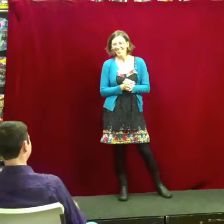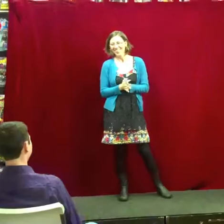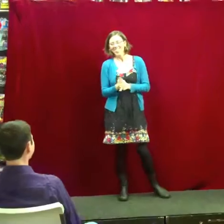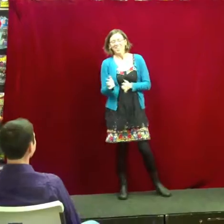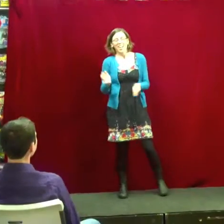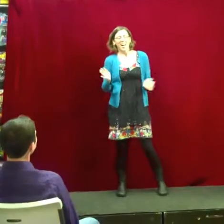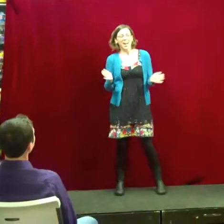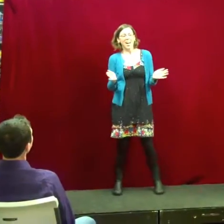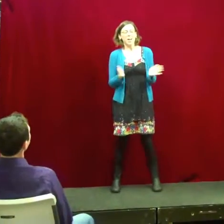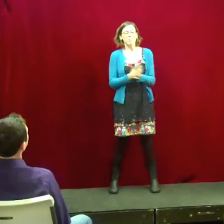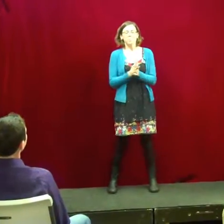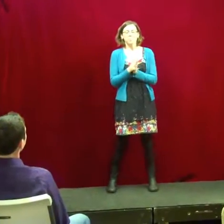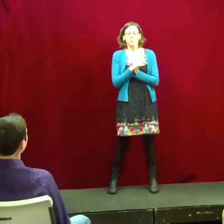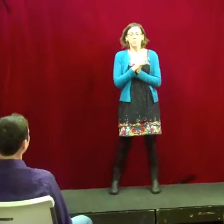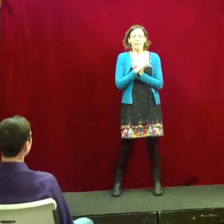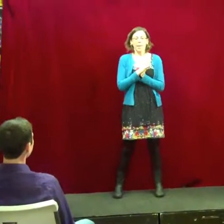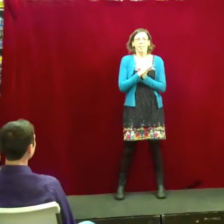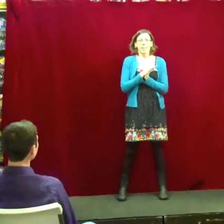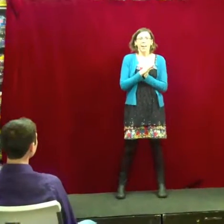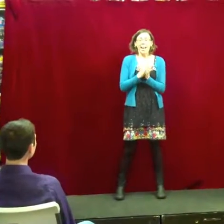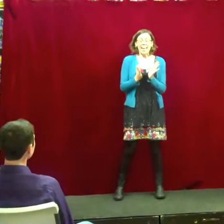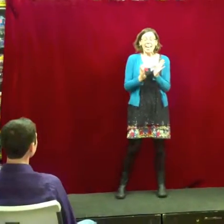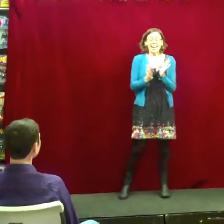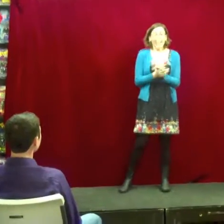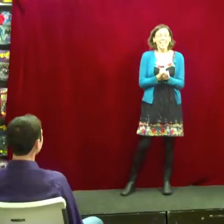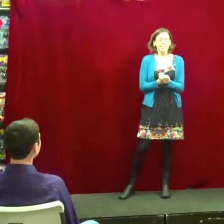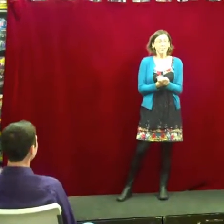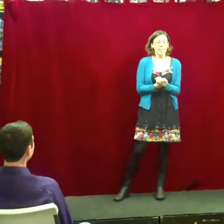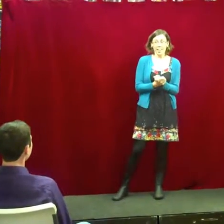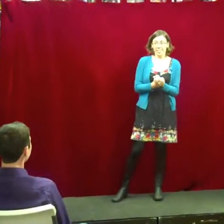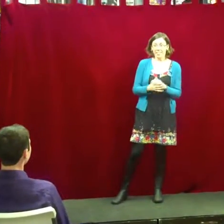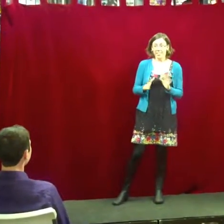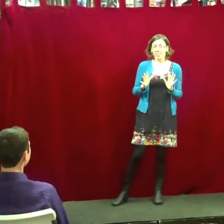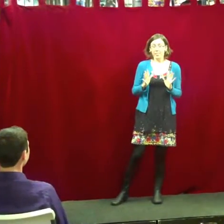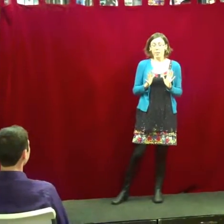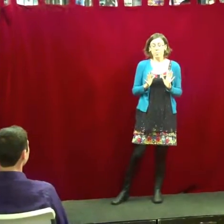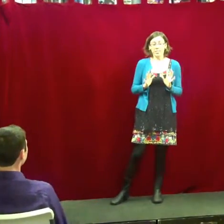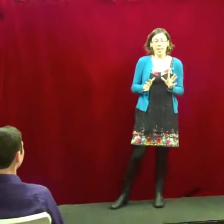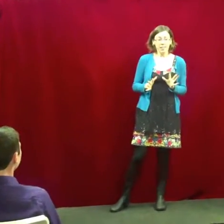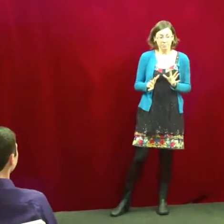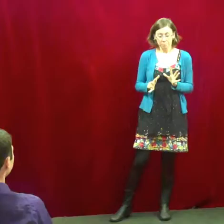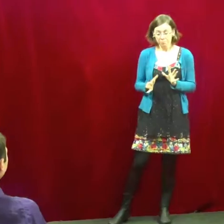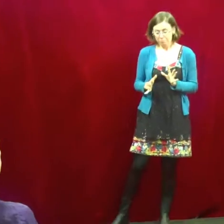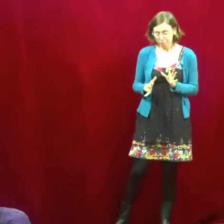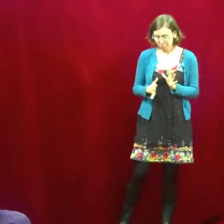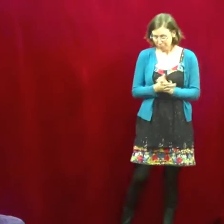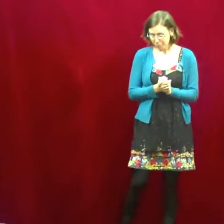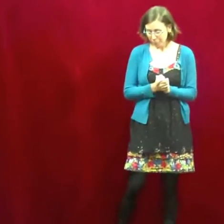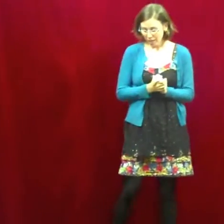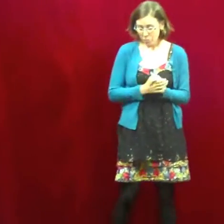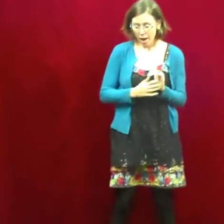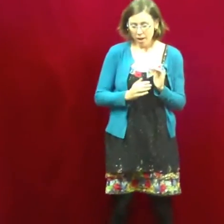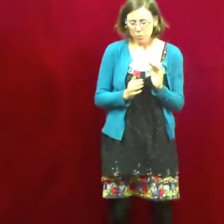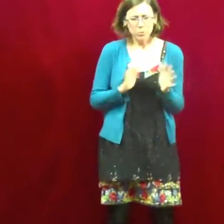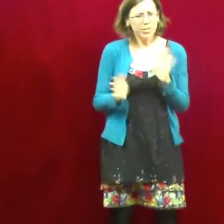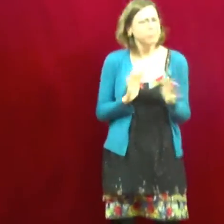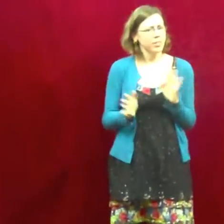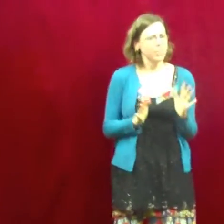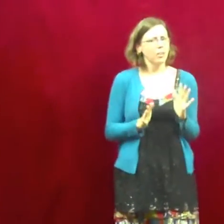Um, I hated reading until I was 10. Well, which was different than a lot